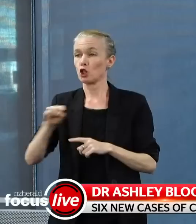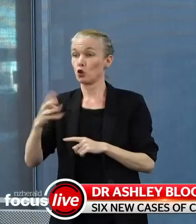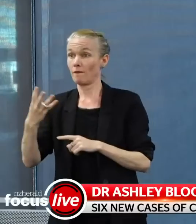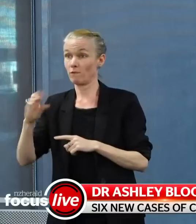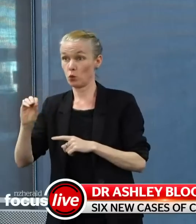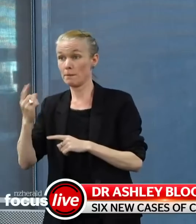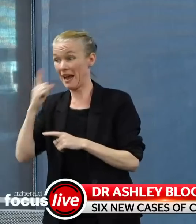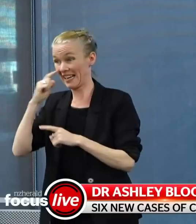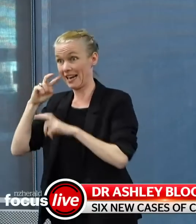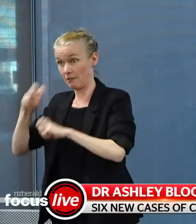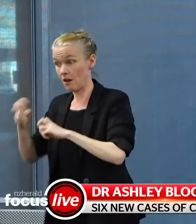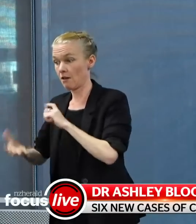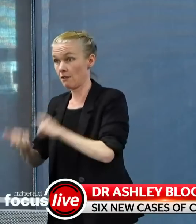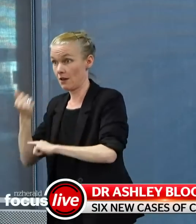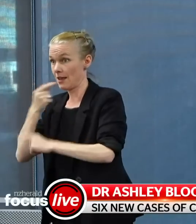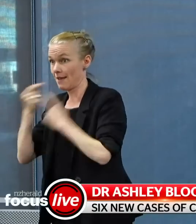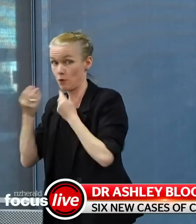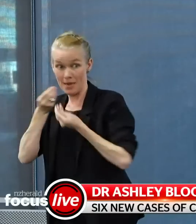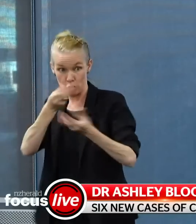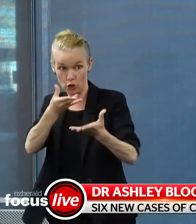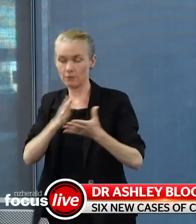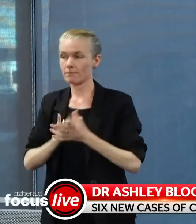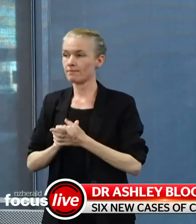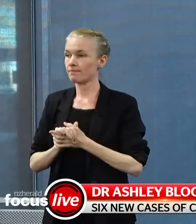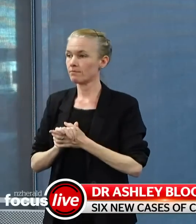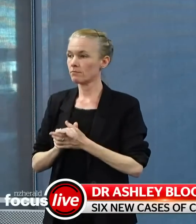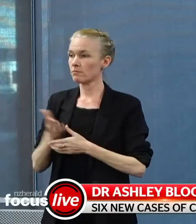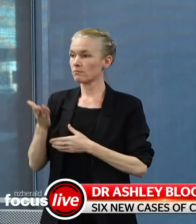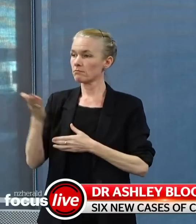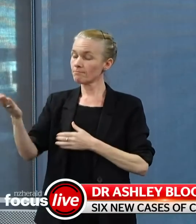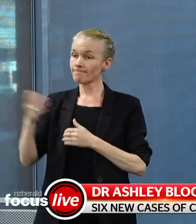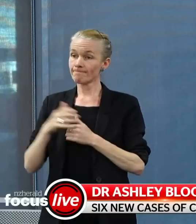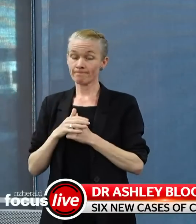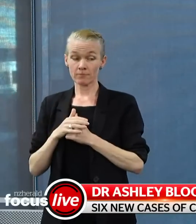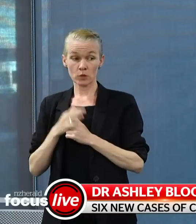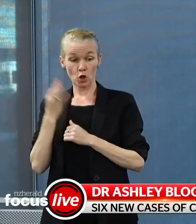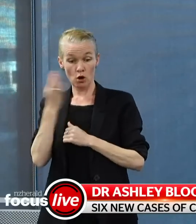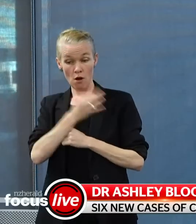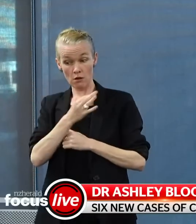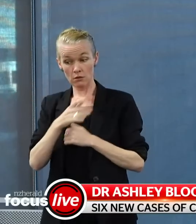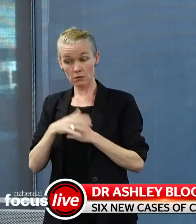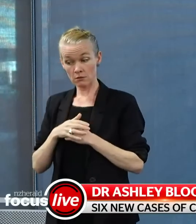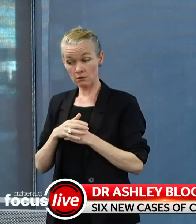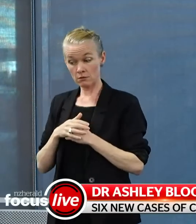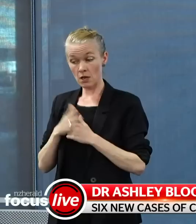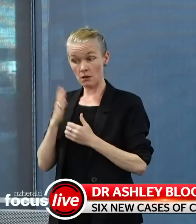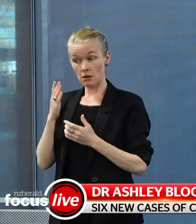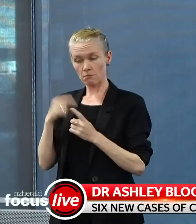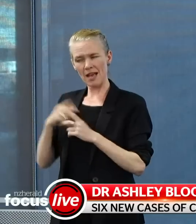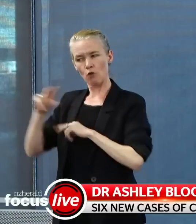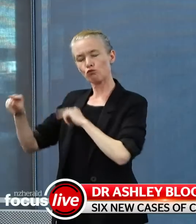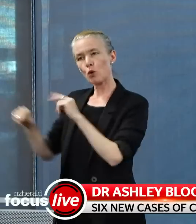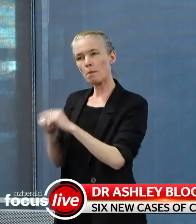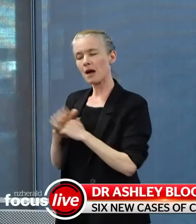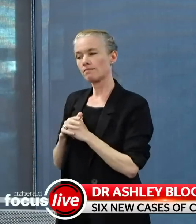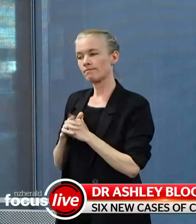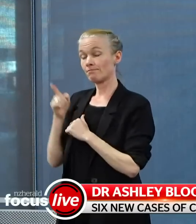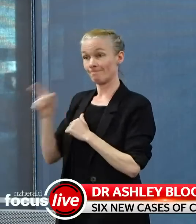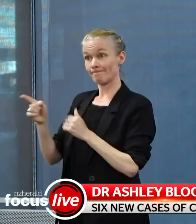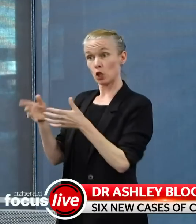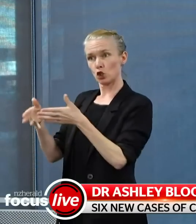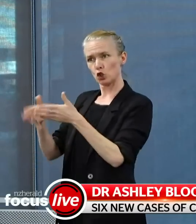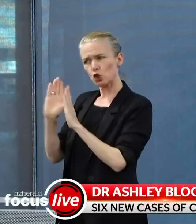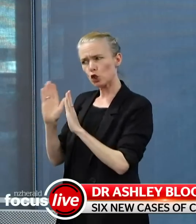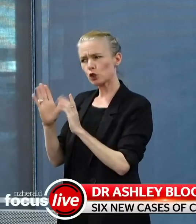that information and follow up. Is it true that people in the Mount Roscoe cluster refuse to go into managed isolation? Not that I have